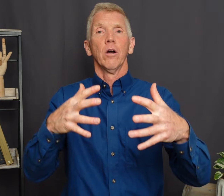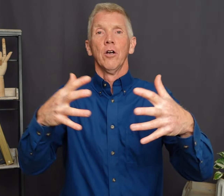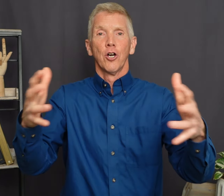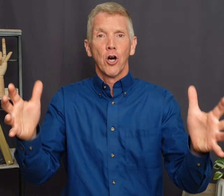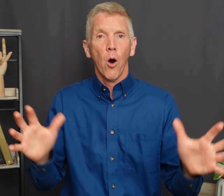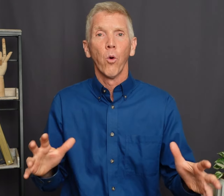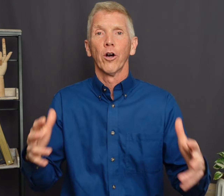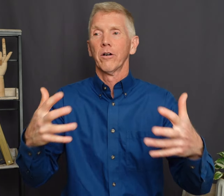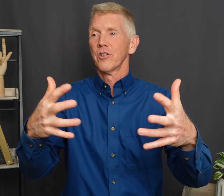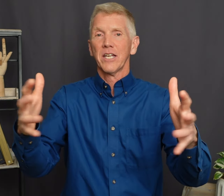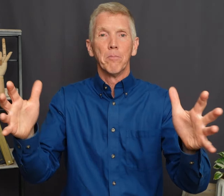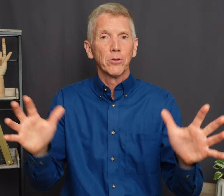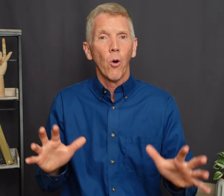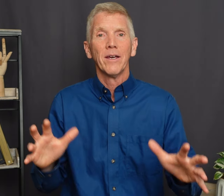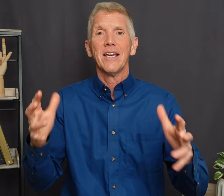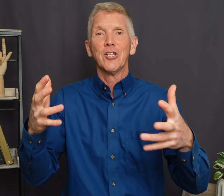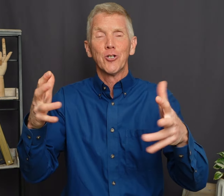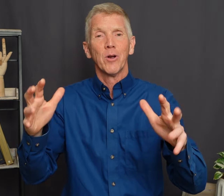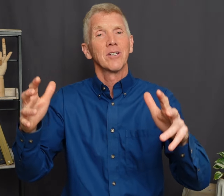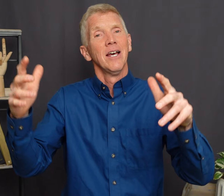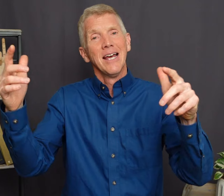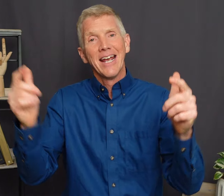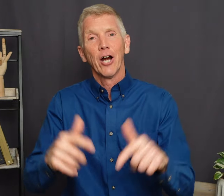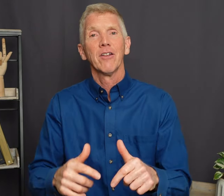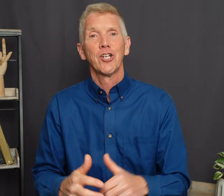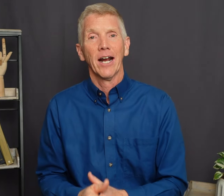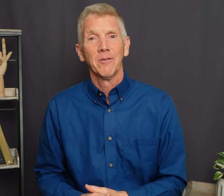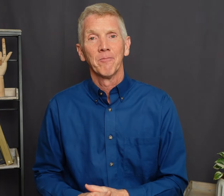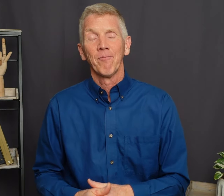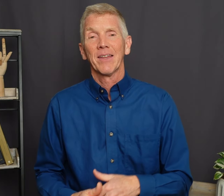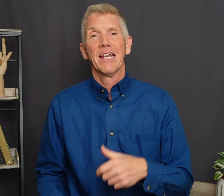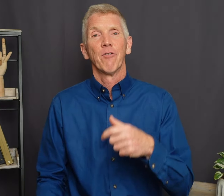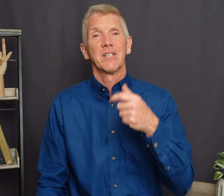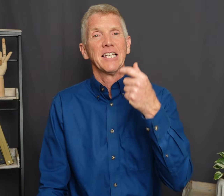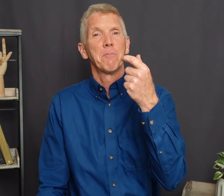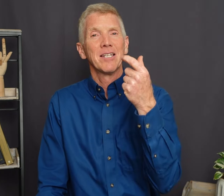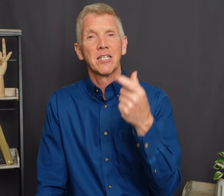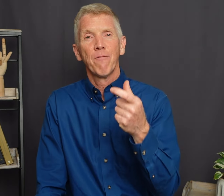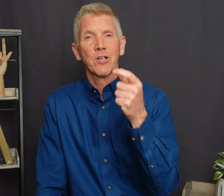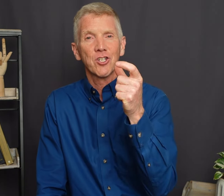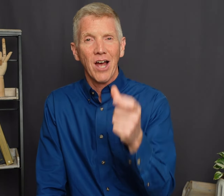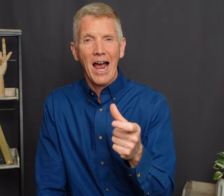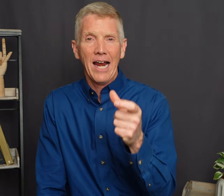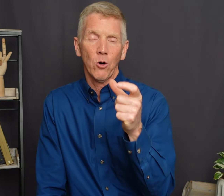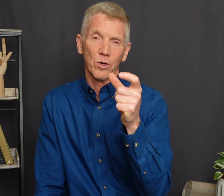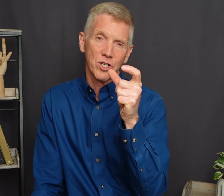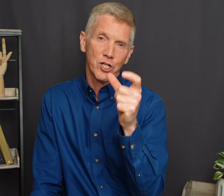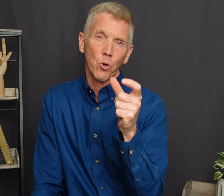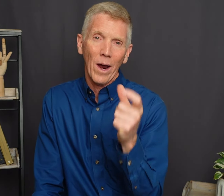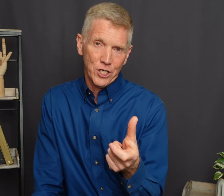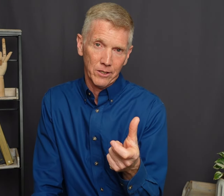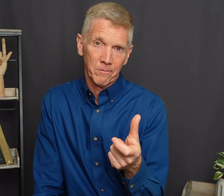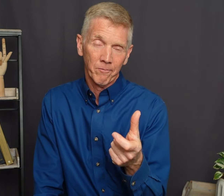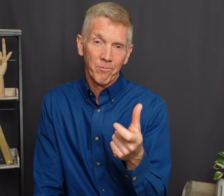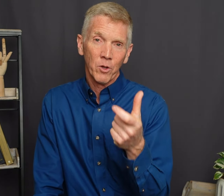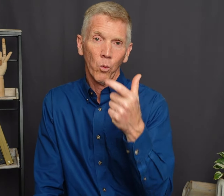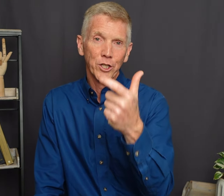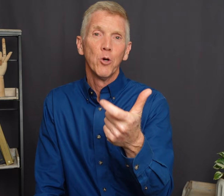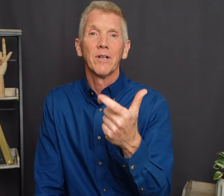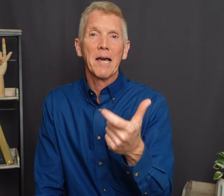co-workers Employees Students Here to the channel If there's a specific Sign or situation Where you'd like